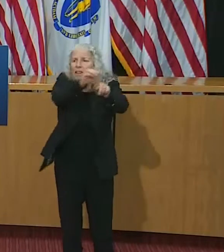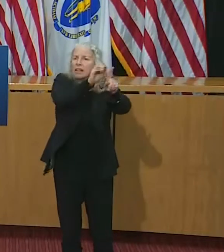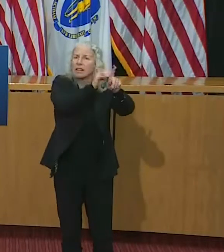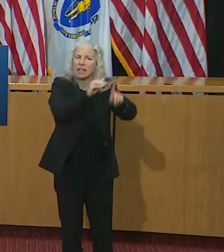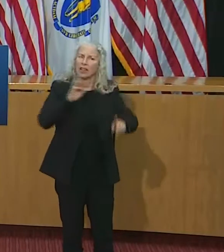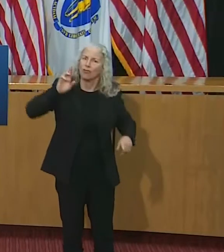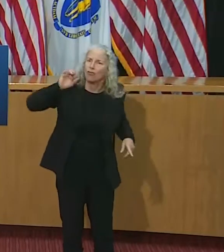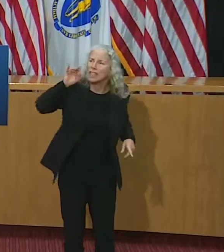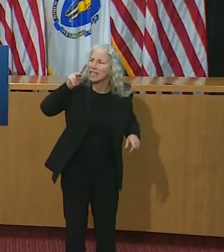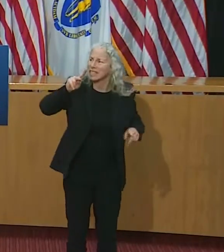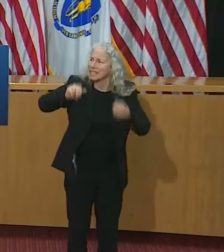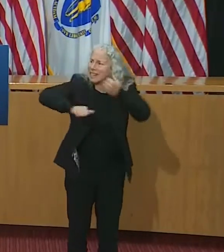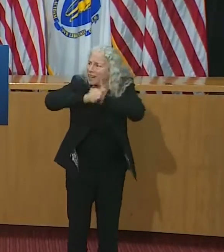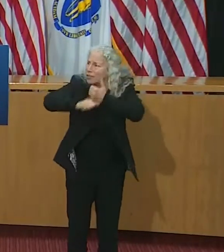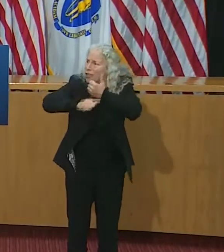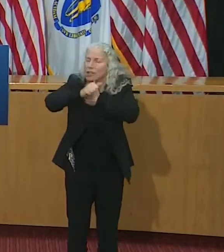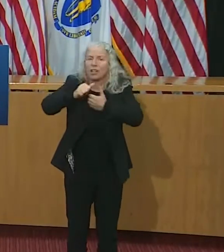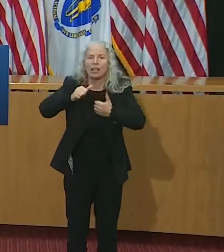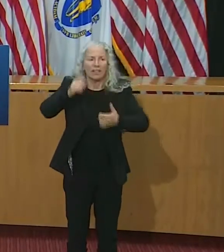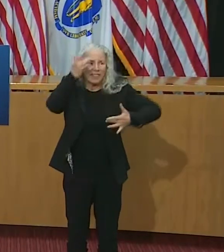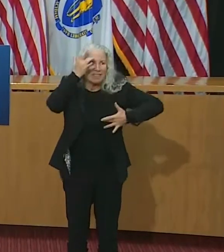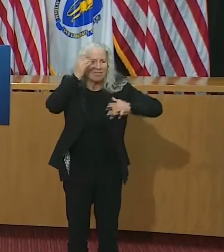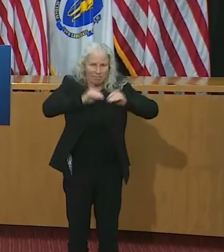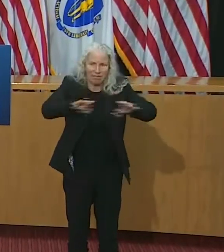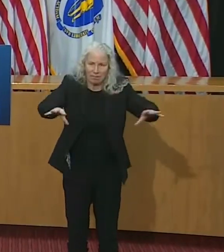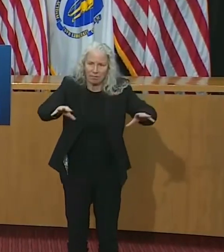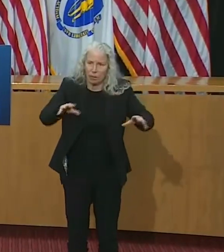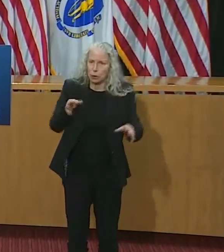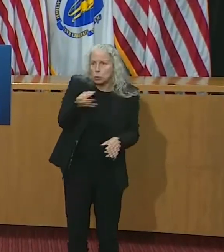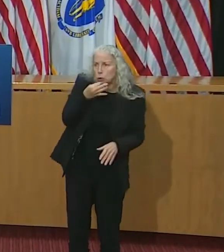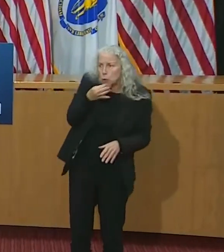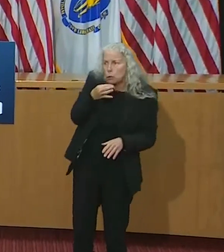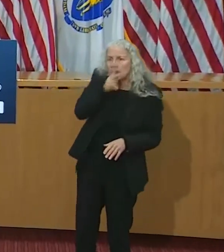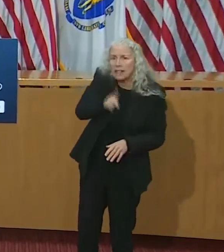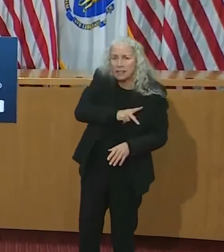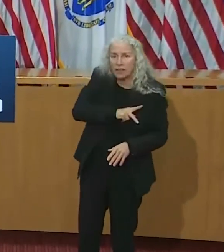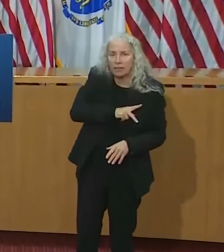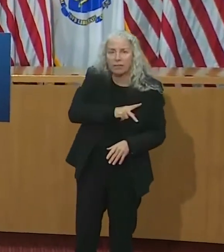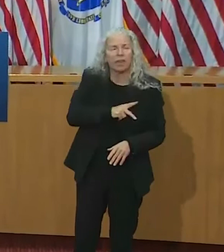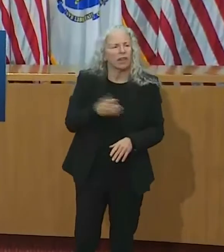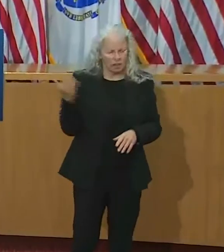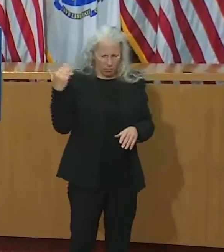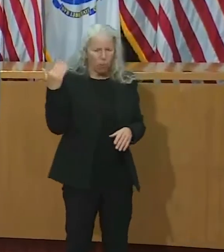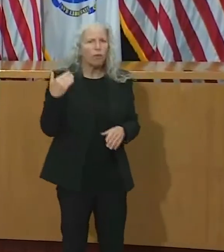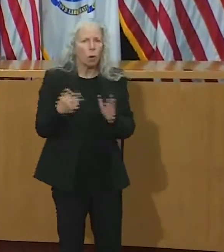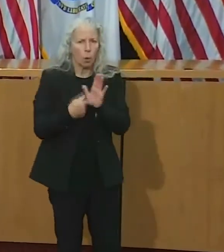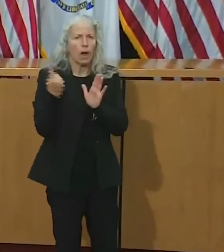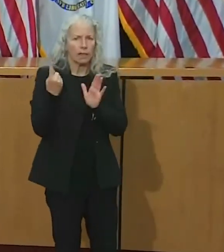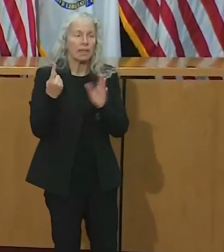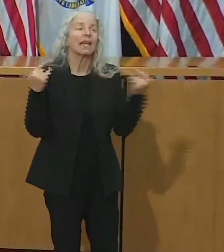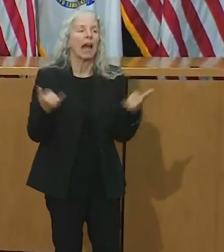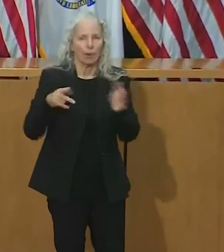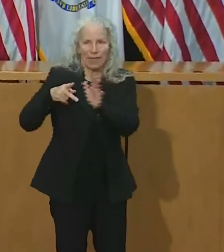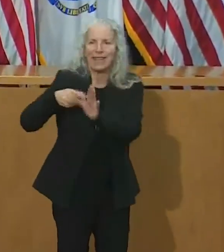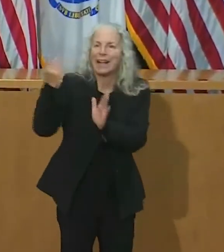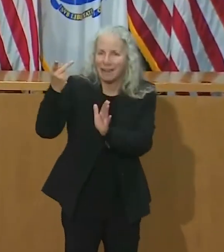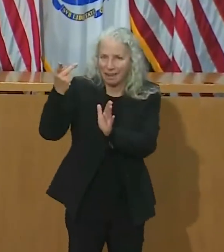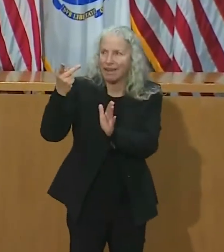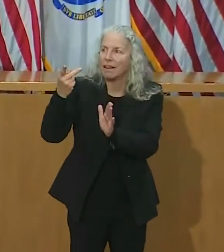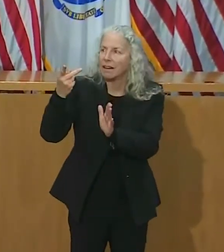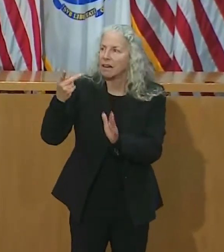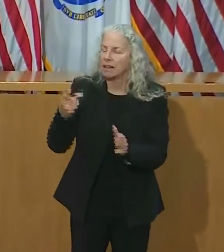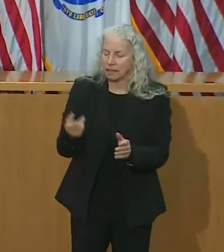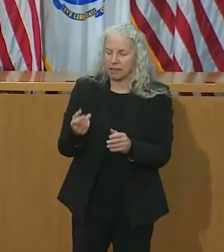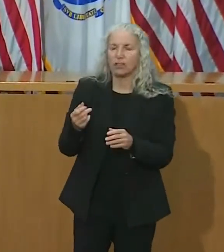spreading COVID-19 over the coming holiday season. This is our second message utilizing the Everbridge Alert System. The message